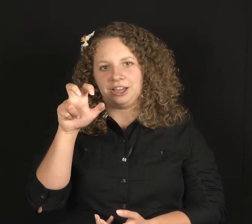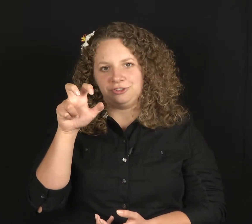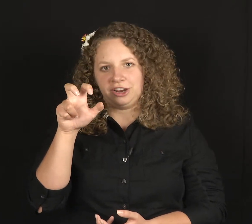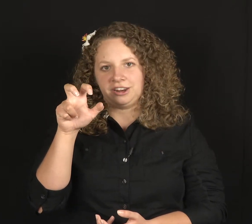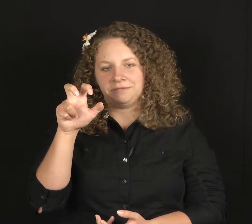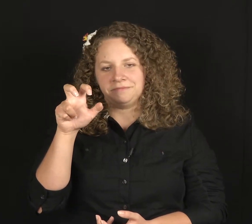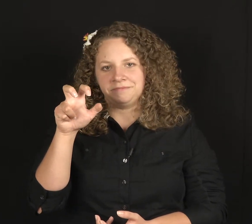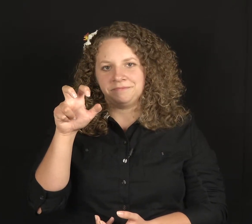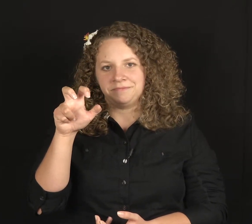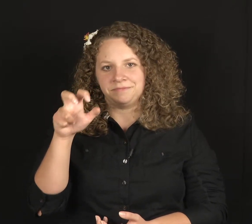hundred.